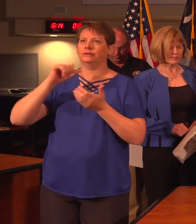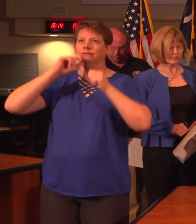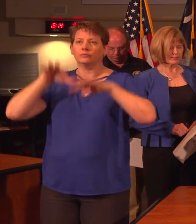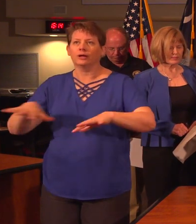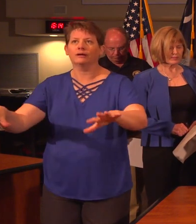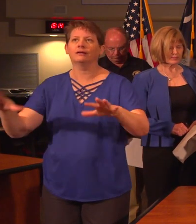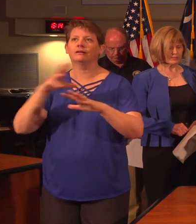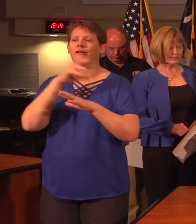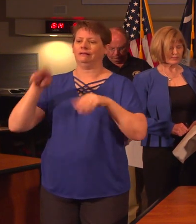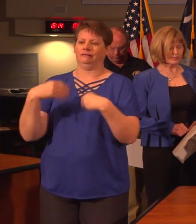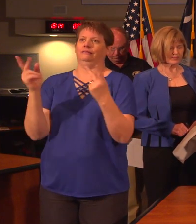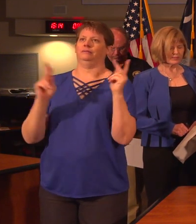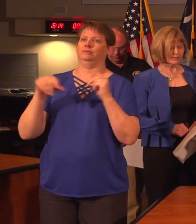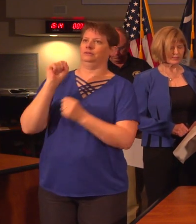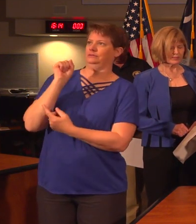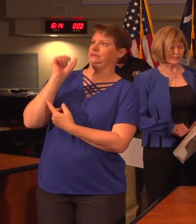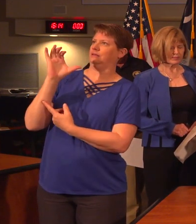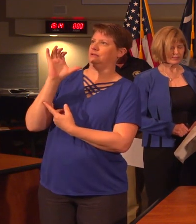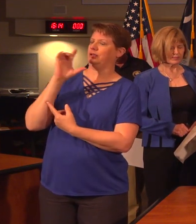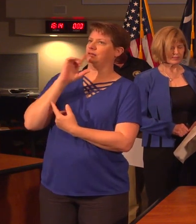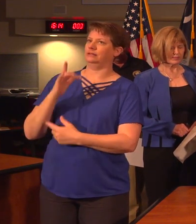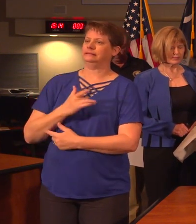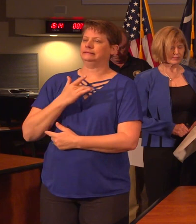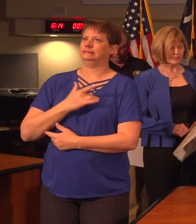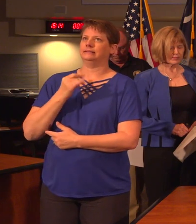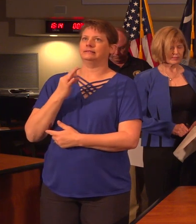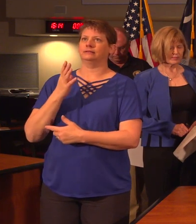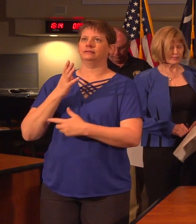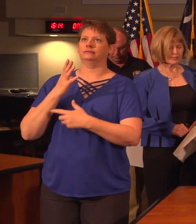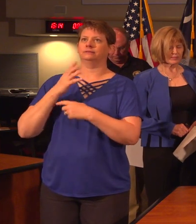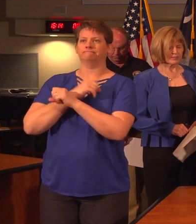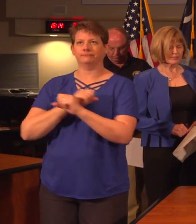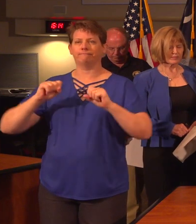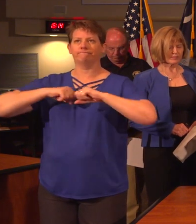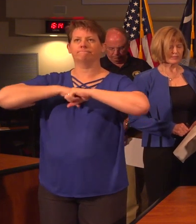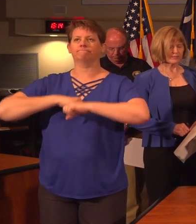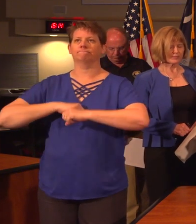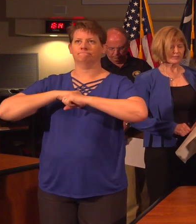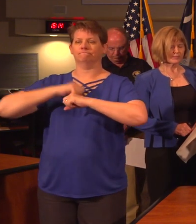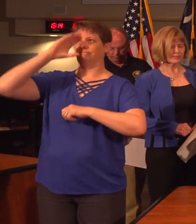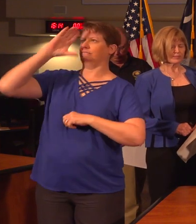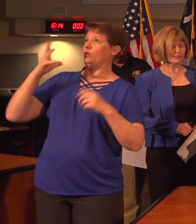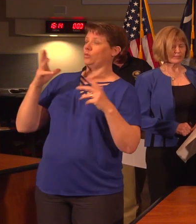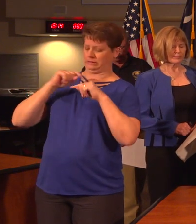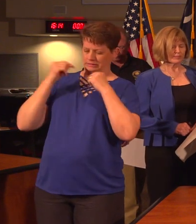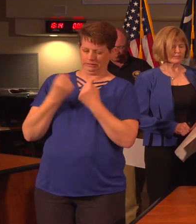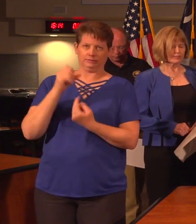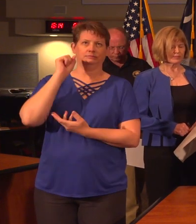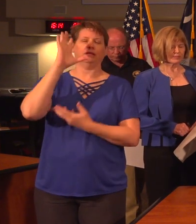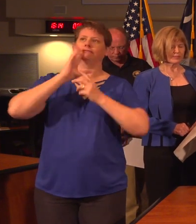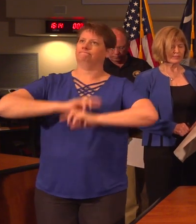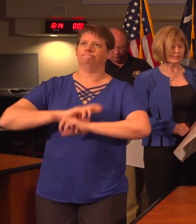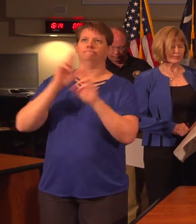and give the people of South Carolina a deep sense of security, knowing that Team South Carolina is always